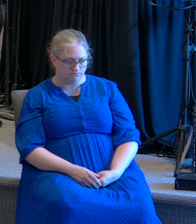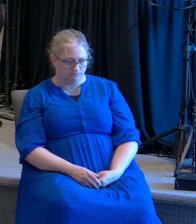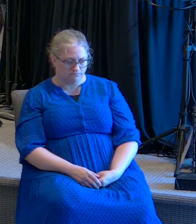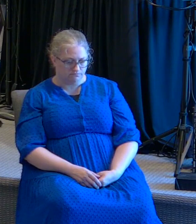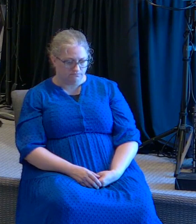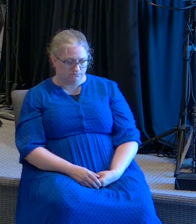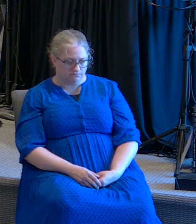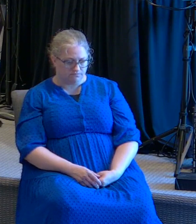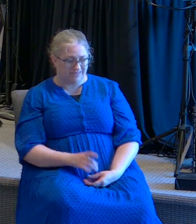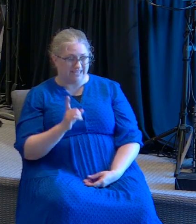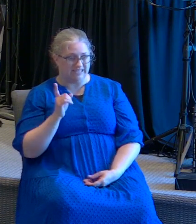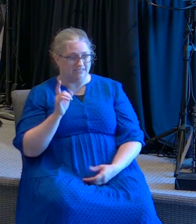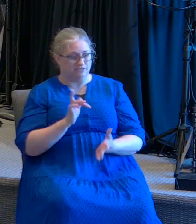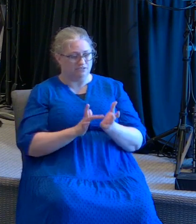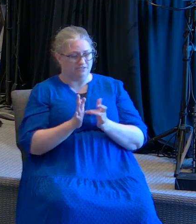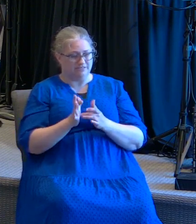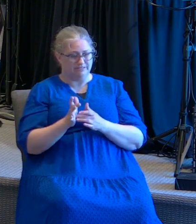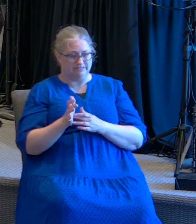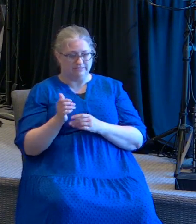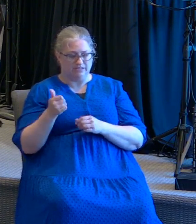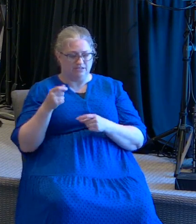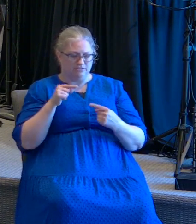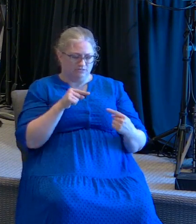as he struggled for breath